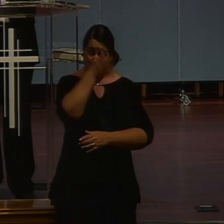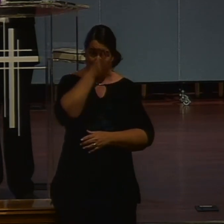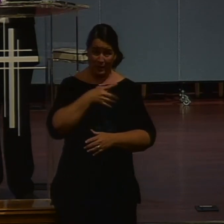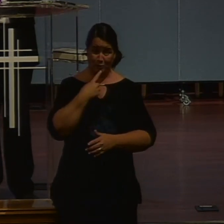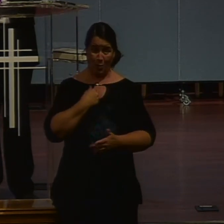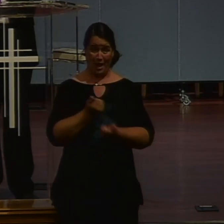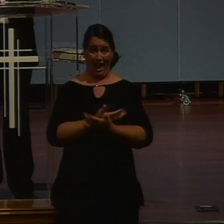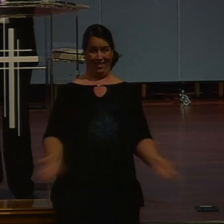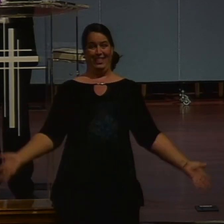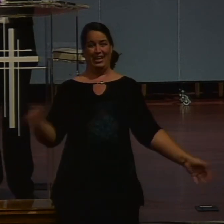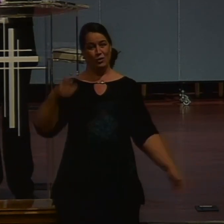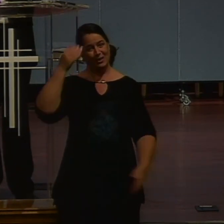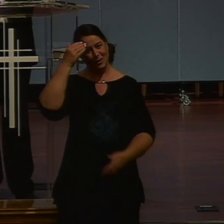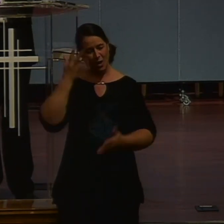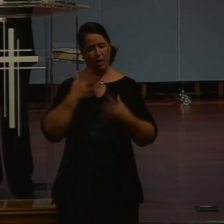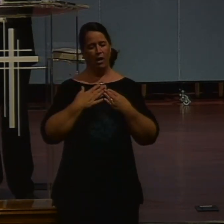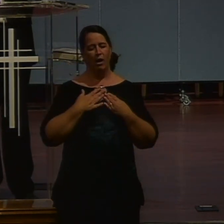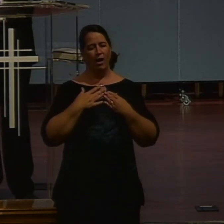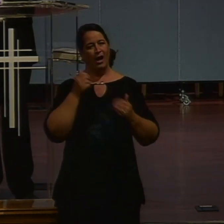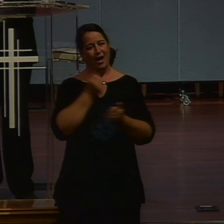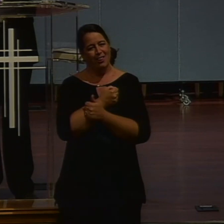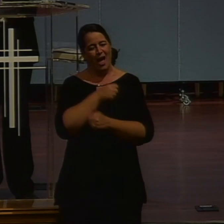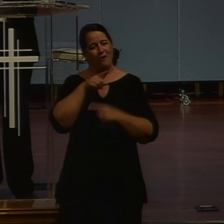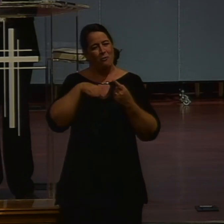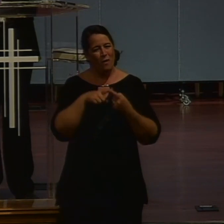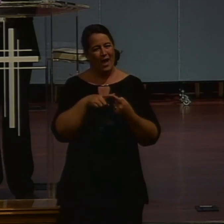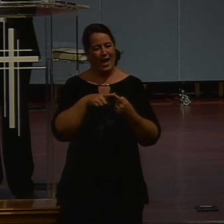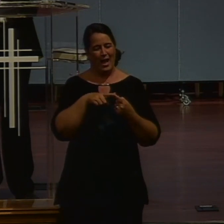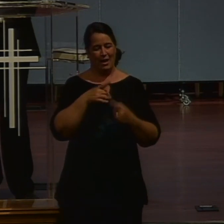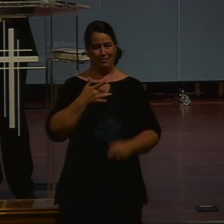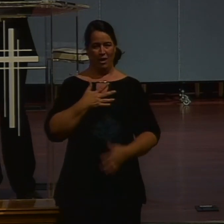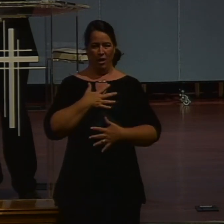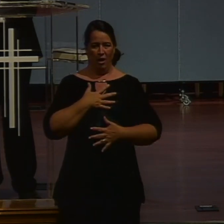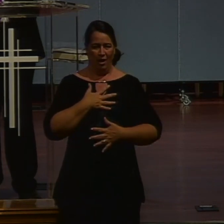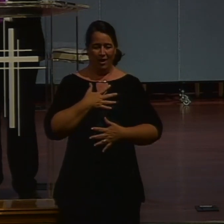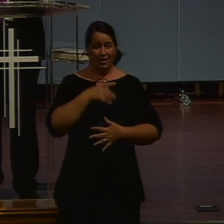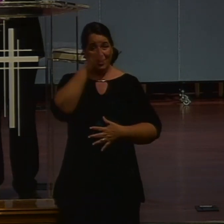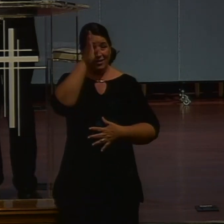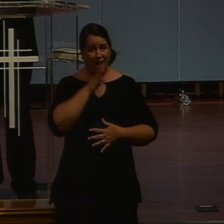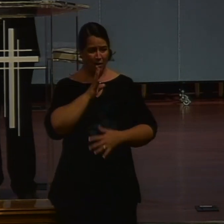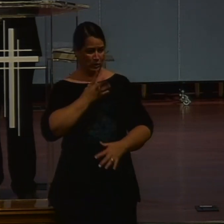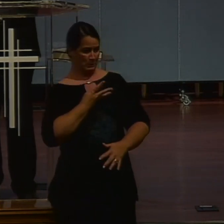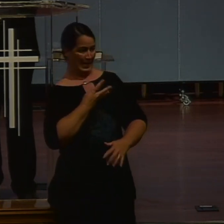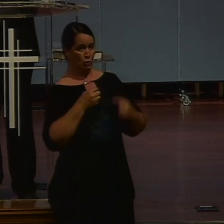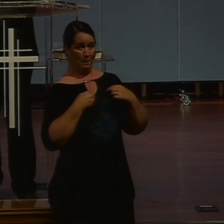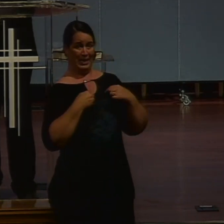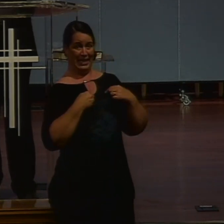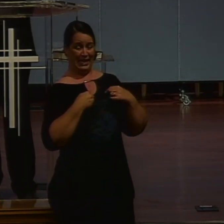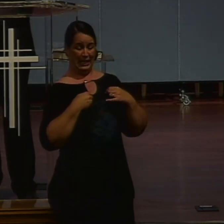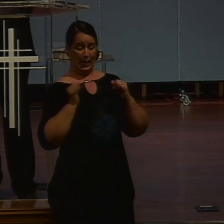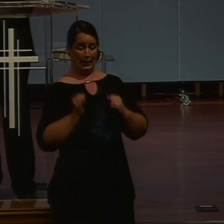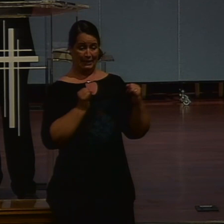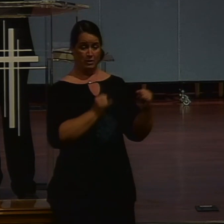love it. When someone hears the preaching. Or teaching of God's word. And they feel that that personally. Was a spear in their chest. That God was speaking to them. Is God speaking to